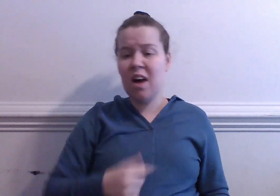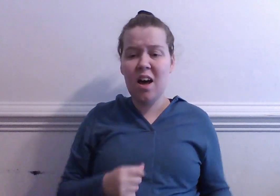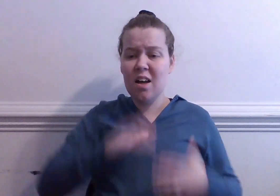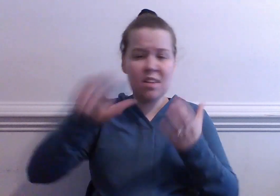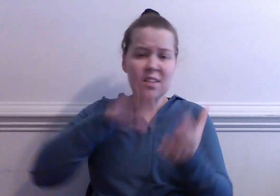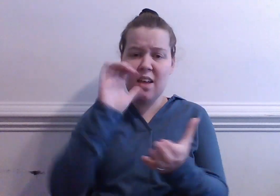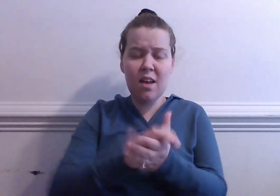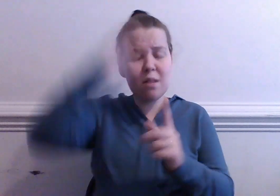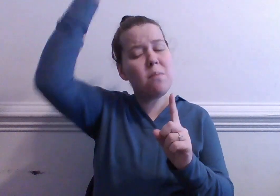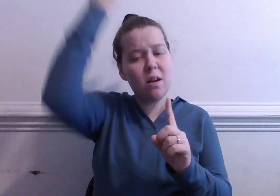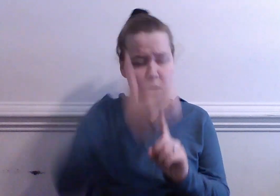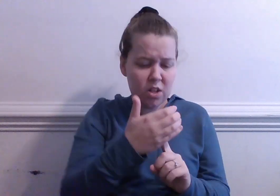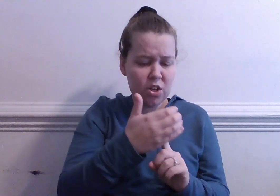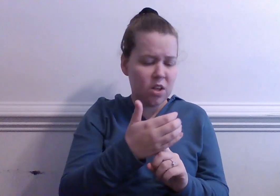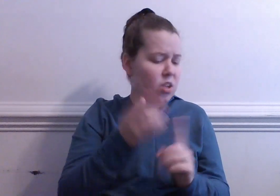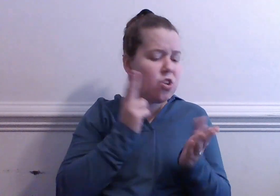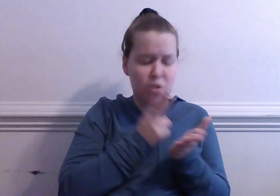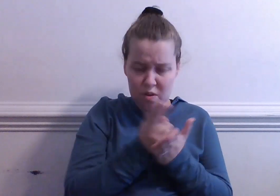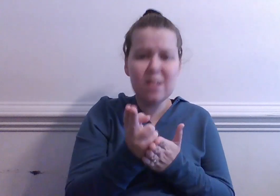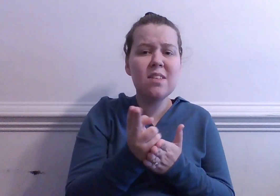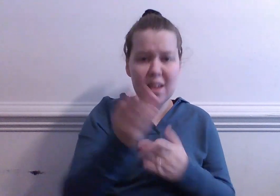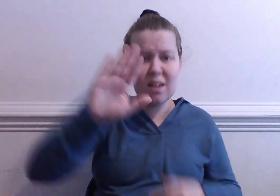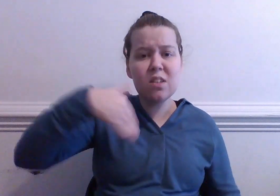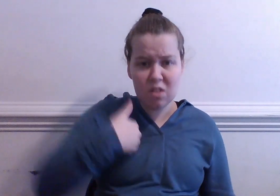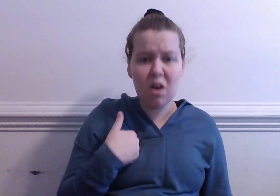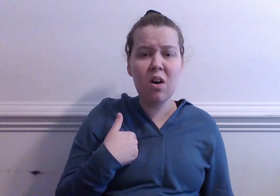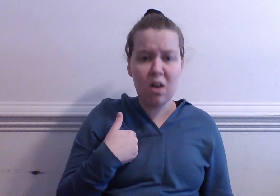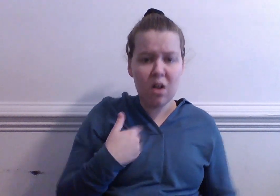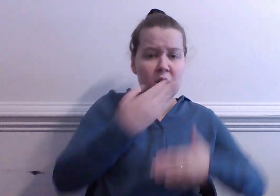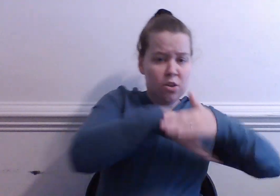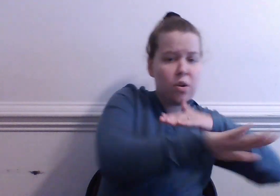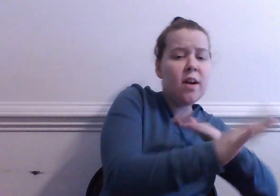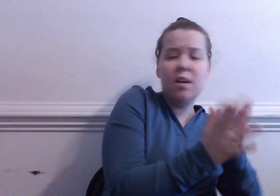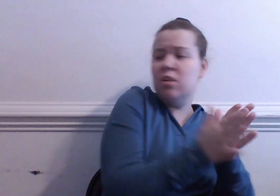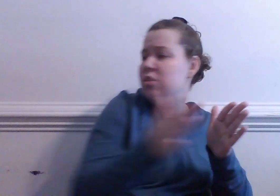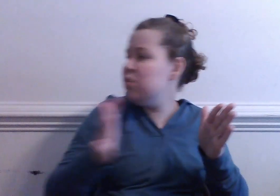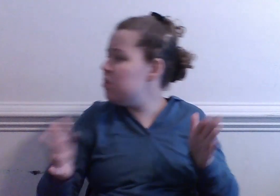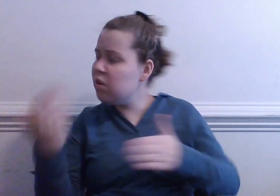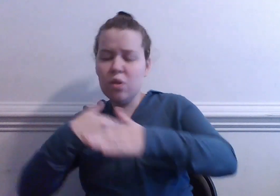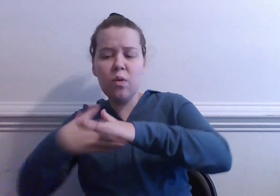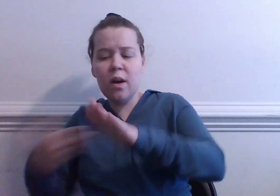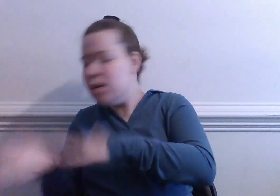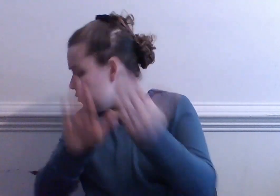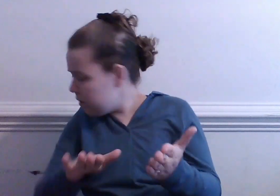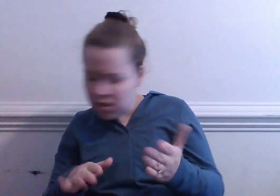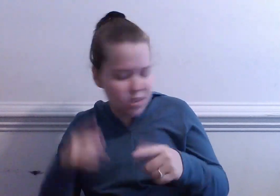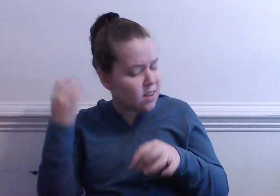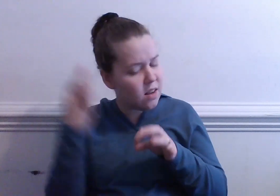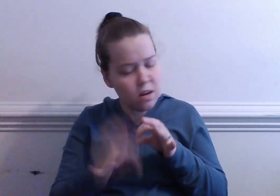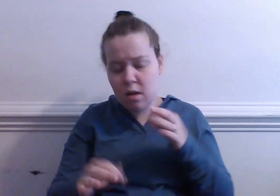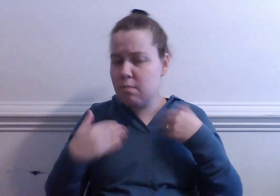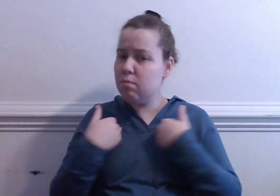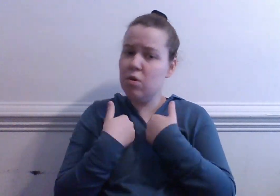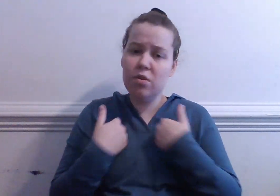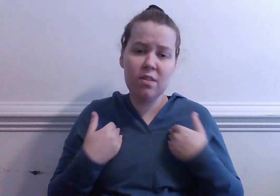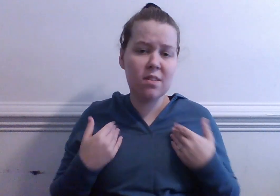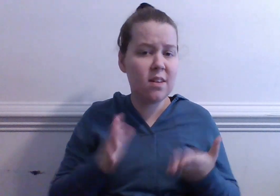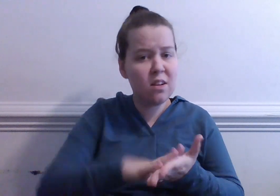marriages Distributes in a song, cradle to the grave We're just animals still learning to